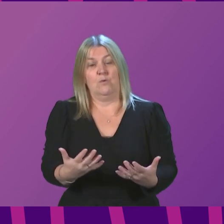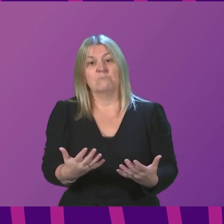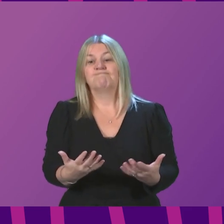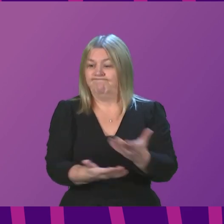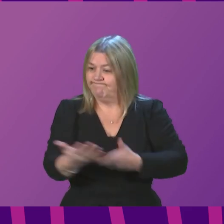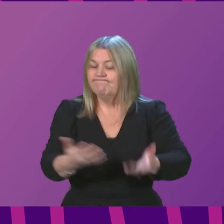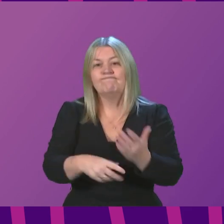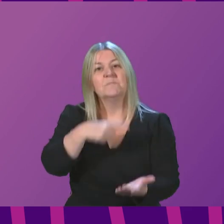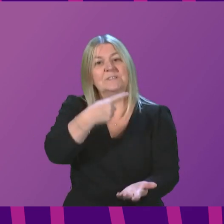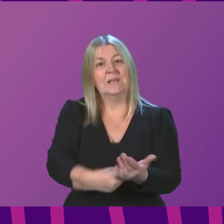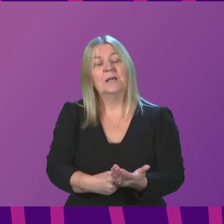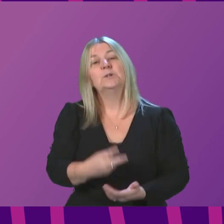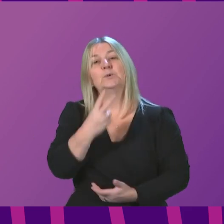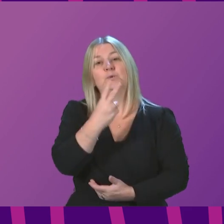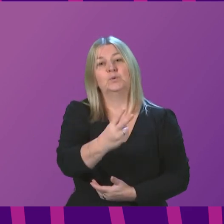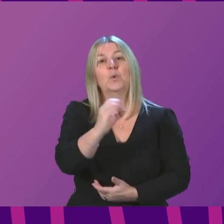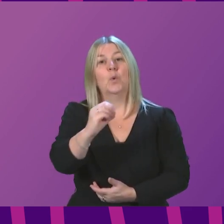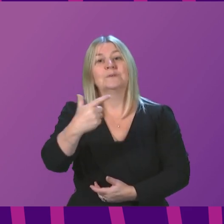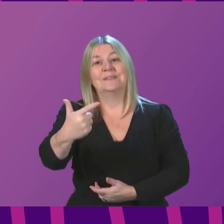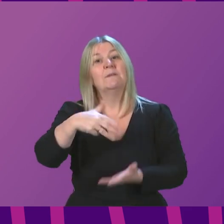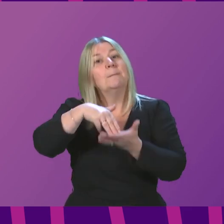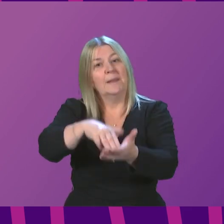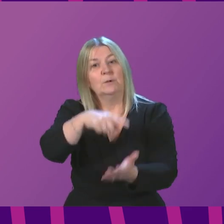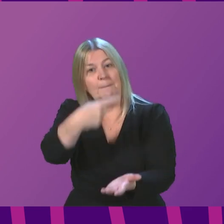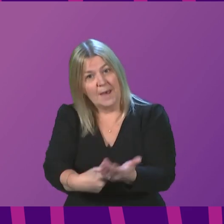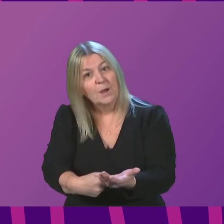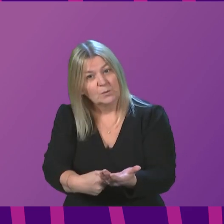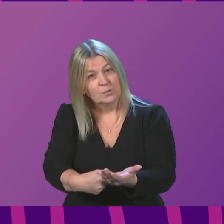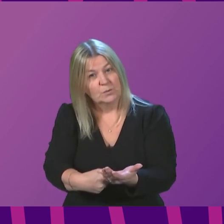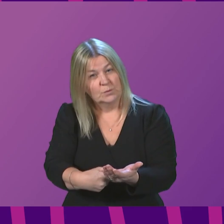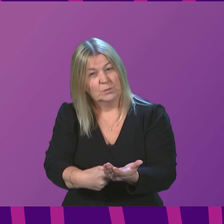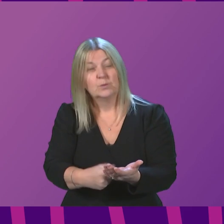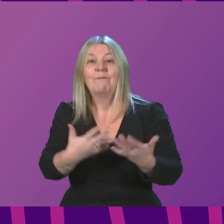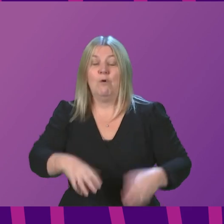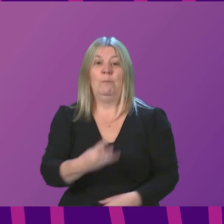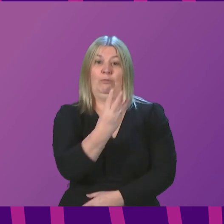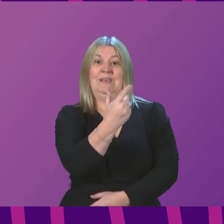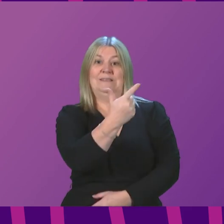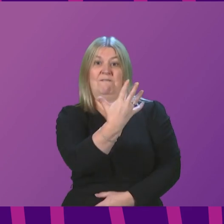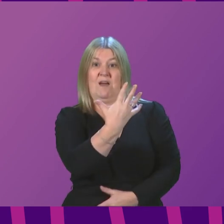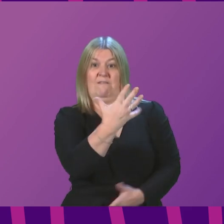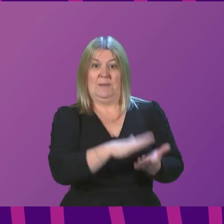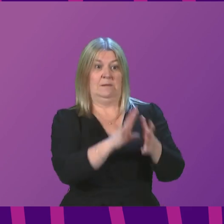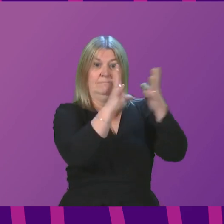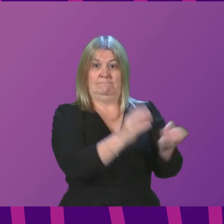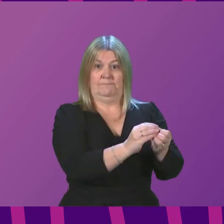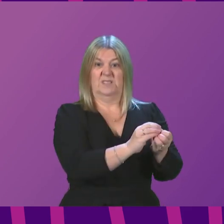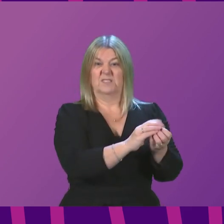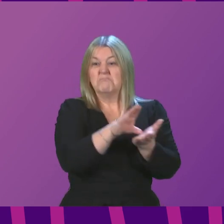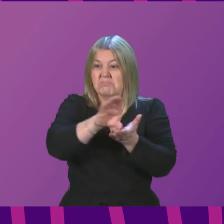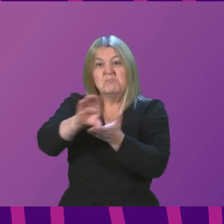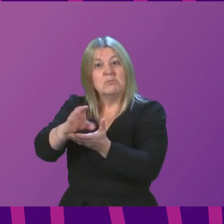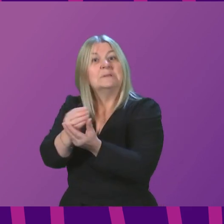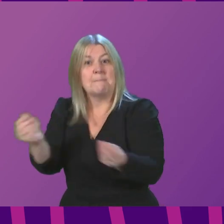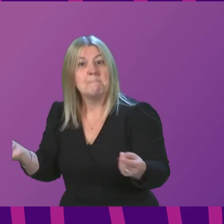on the allocation of £207 million of the £375 million being made available for business support, and